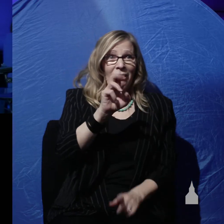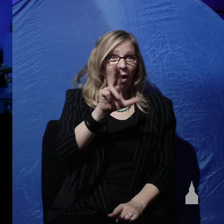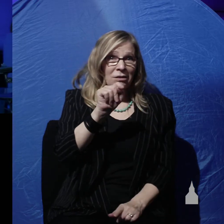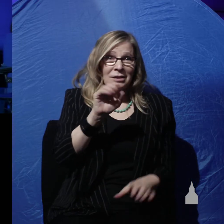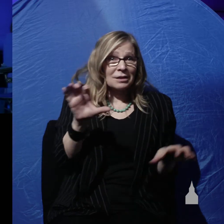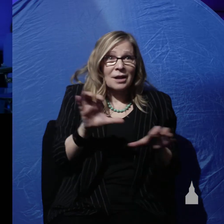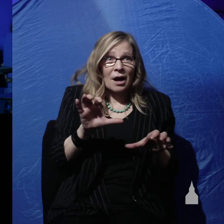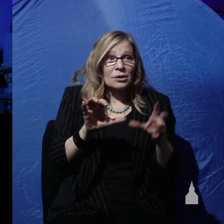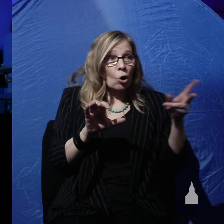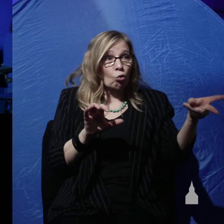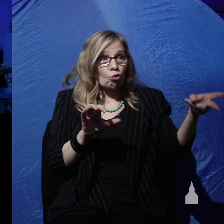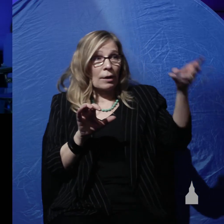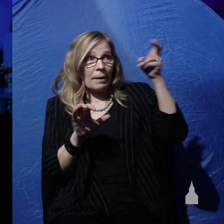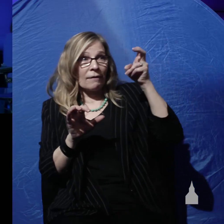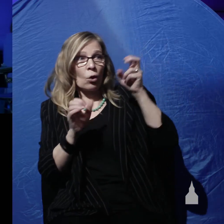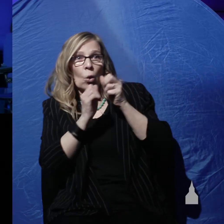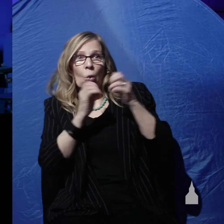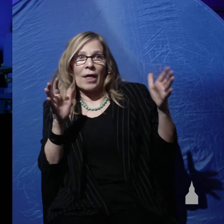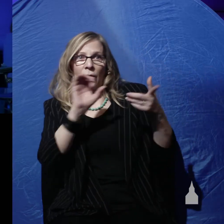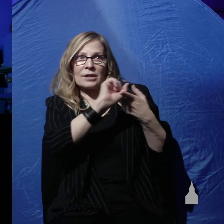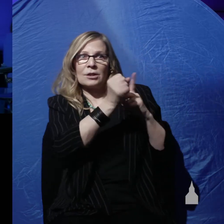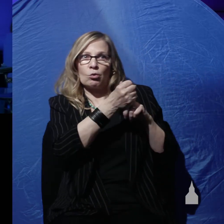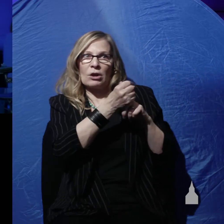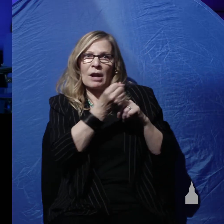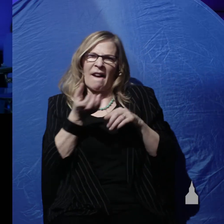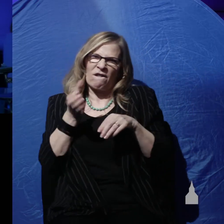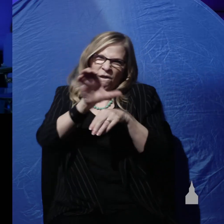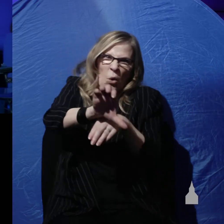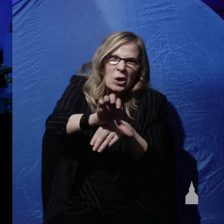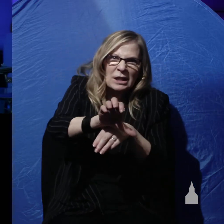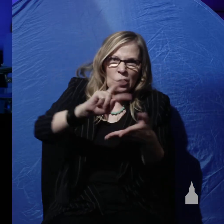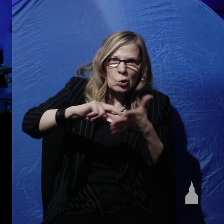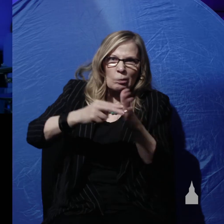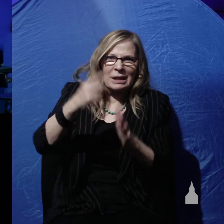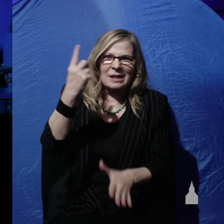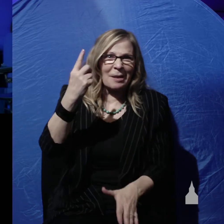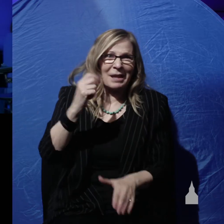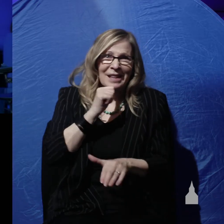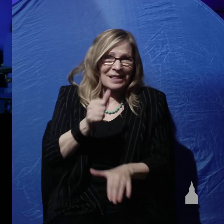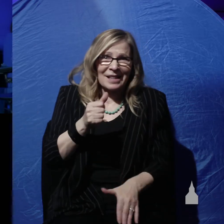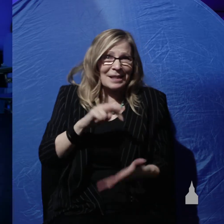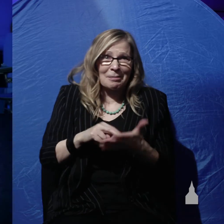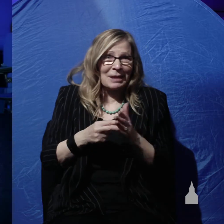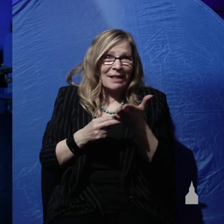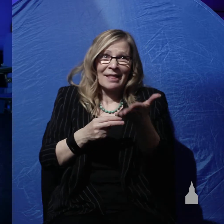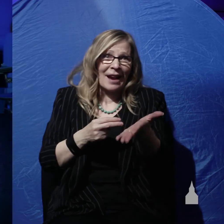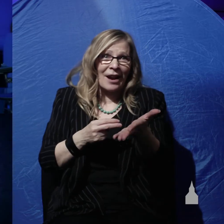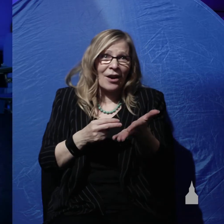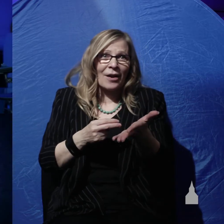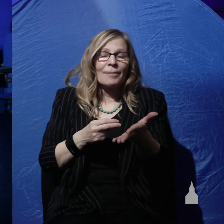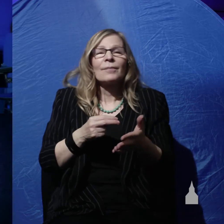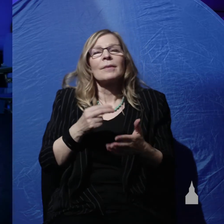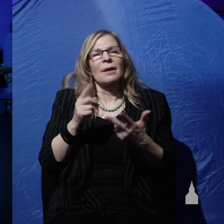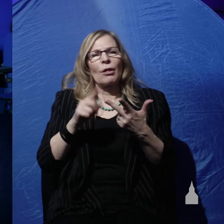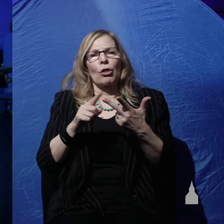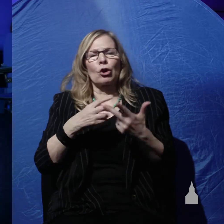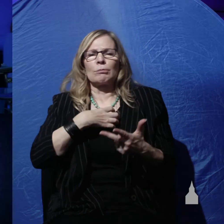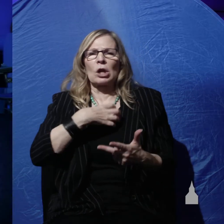out of context to make it say what it doesn't say. Oh, but Tara, you can't have solar days before the sun was